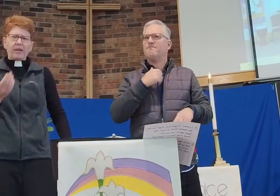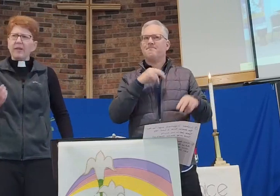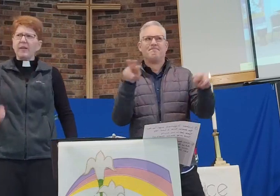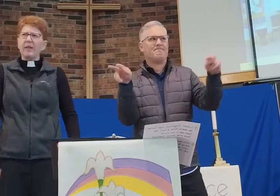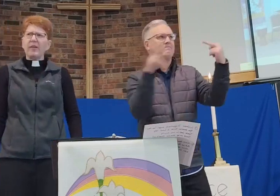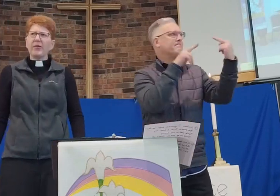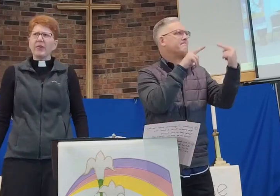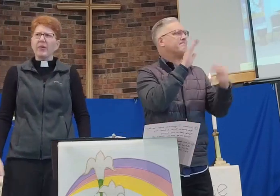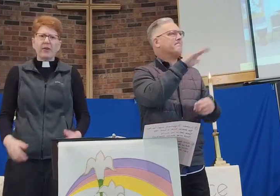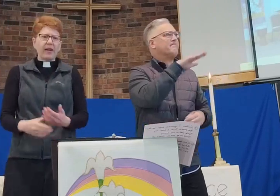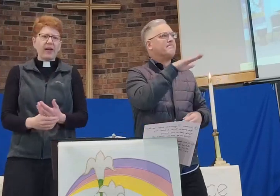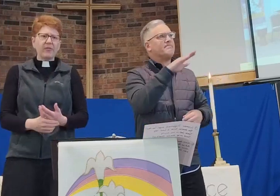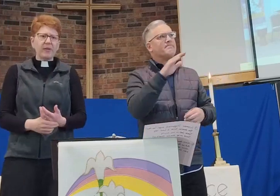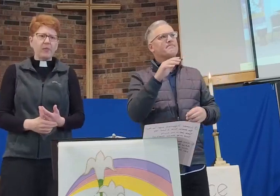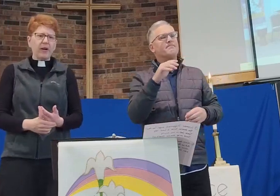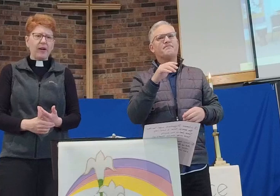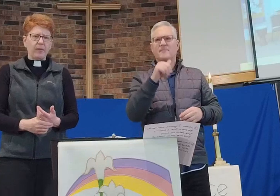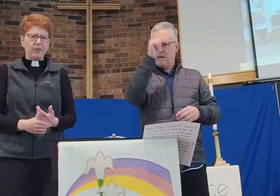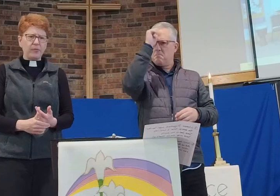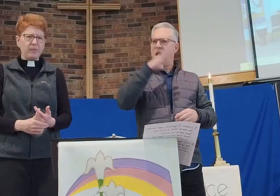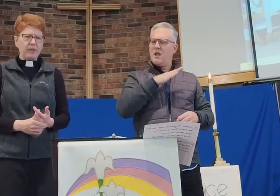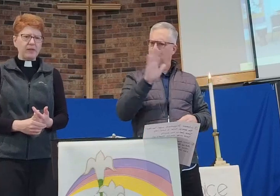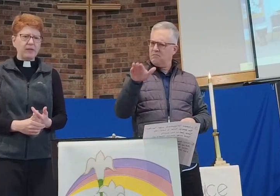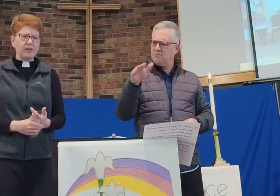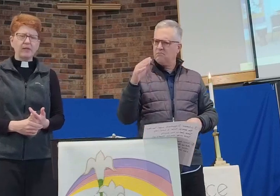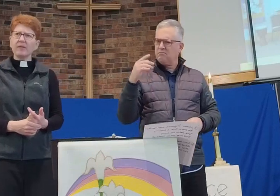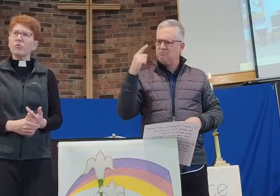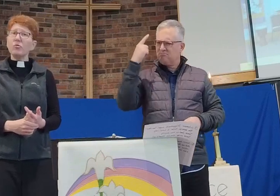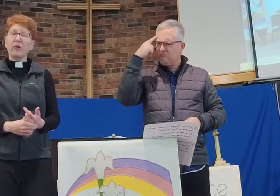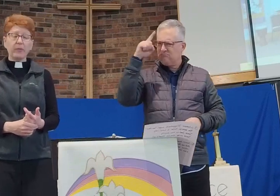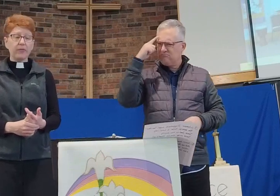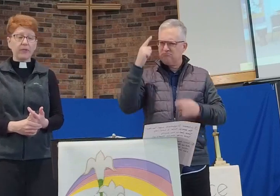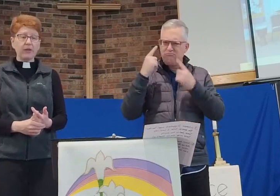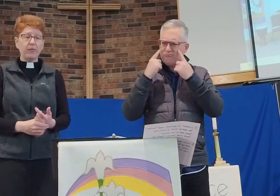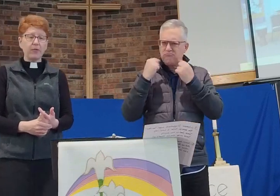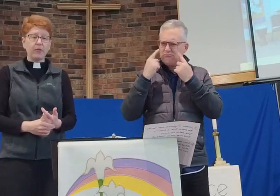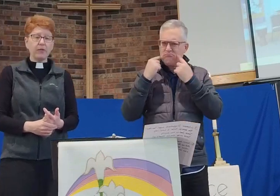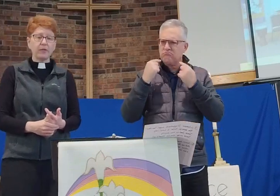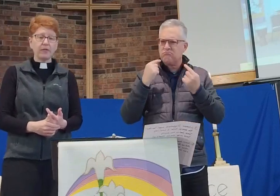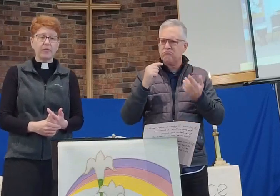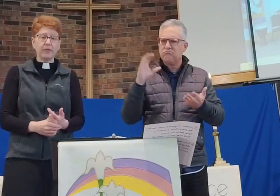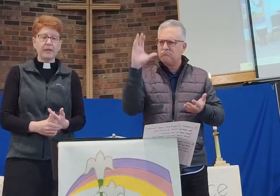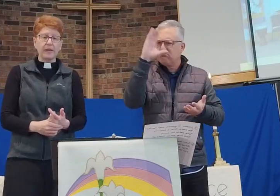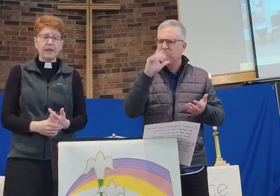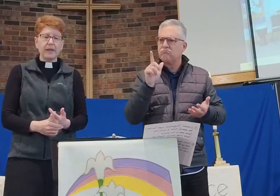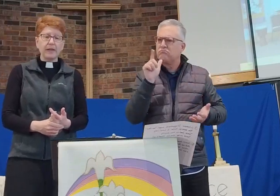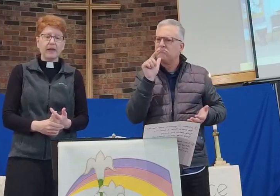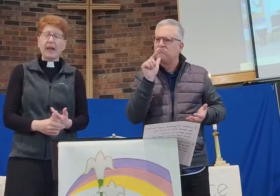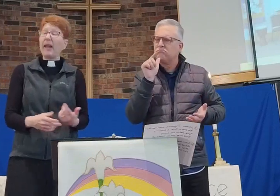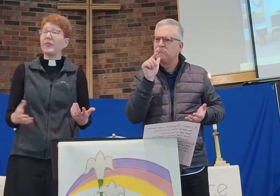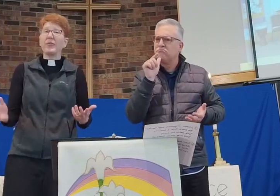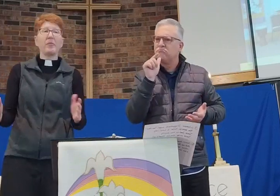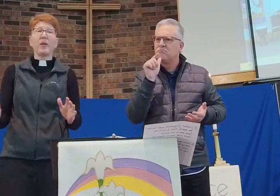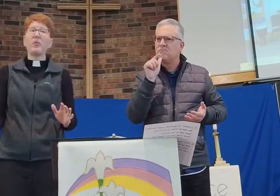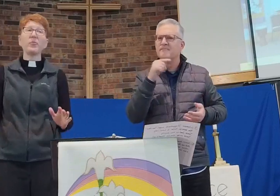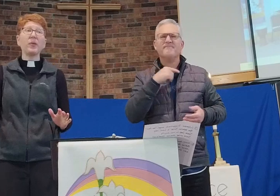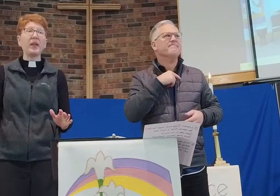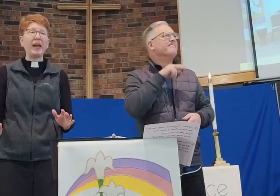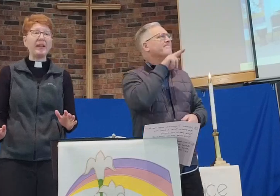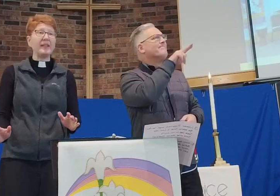He also asked me why I was leaving, who I was looking for. I answered him in my most polite and